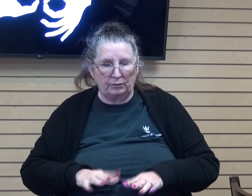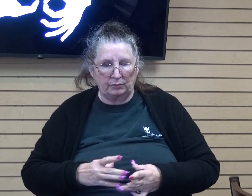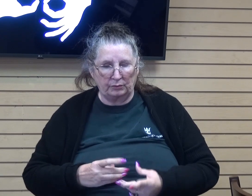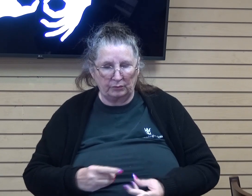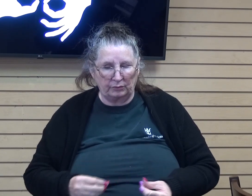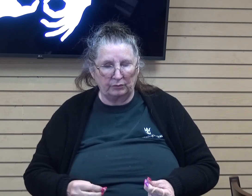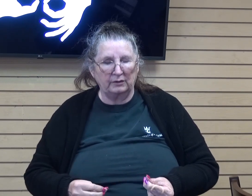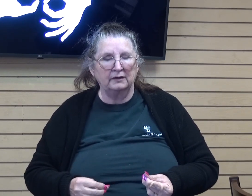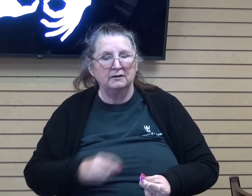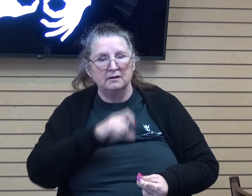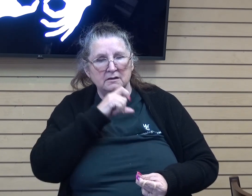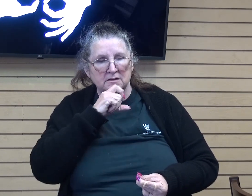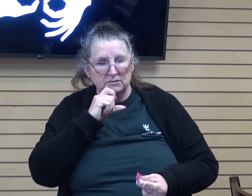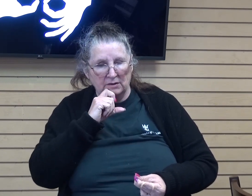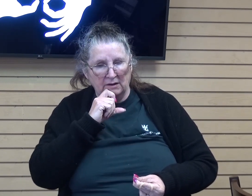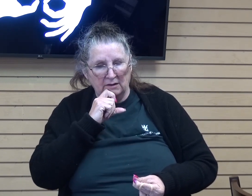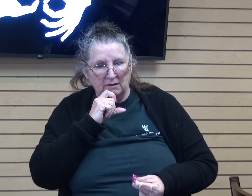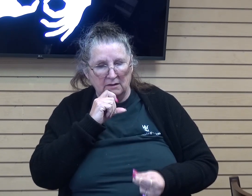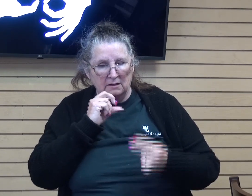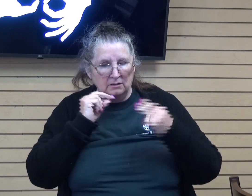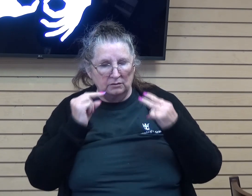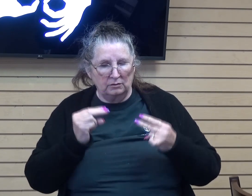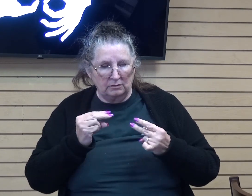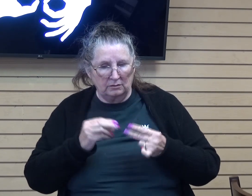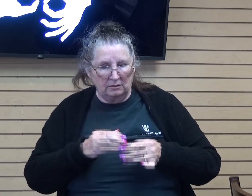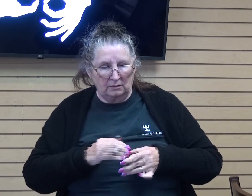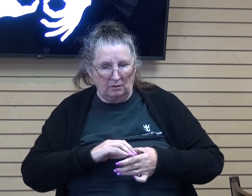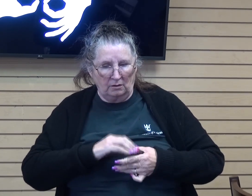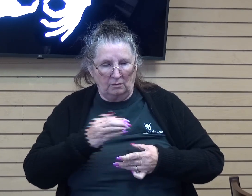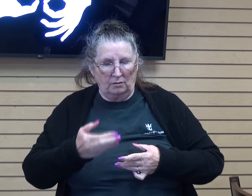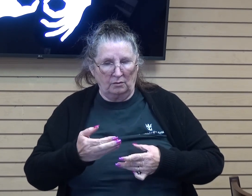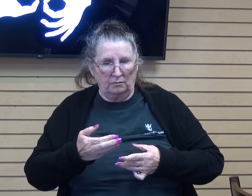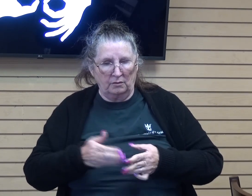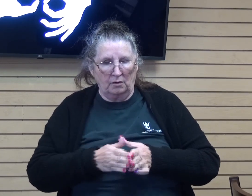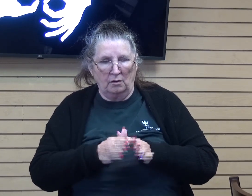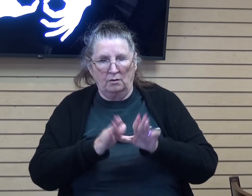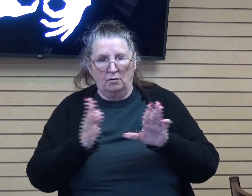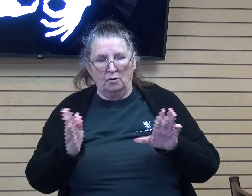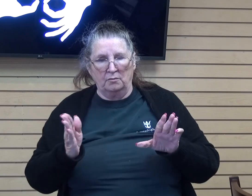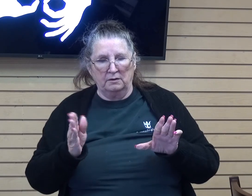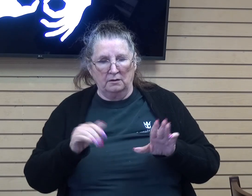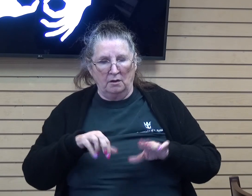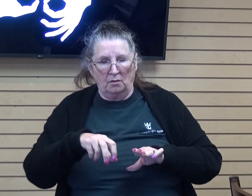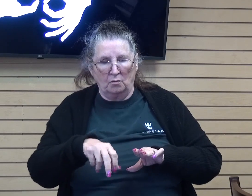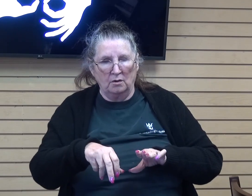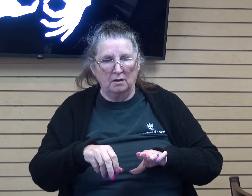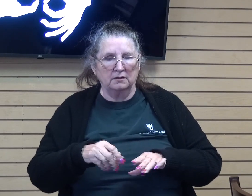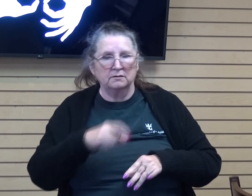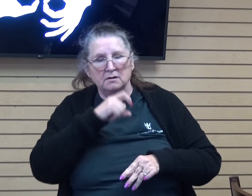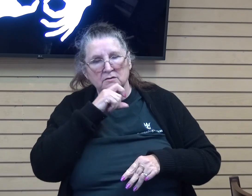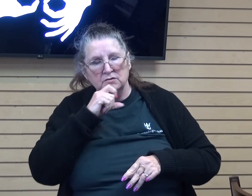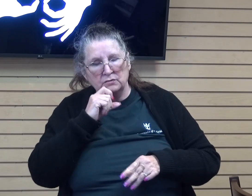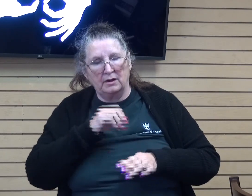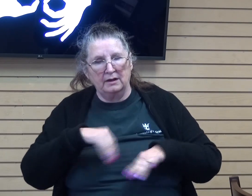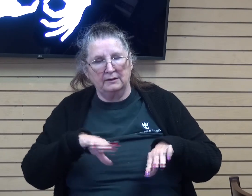Noah removed the covering of the ark and walked out on dry land. And the very first thing that Noah